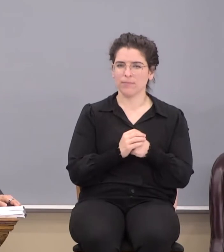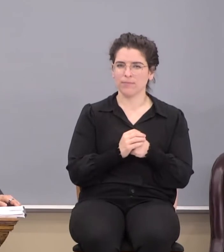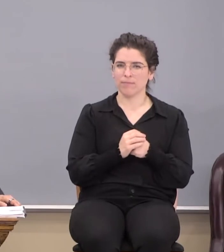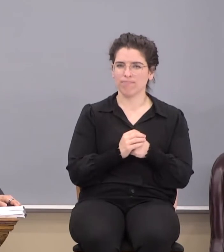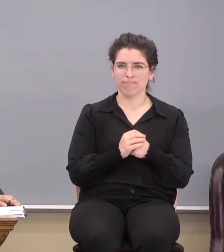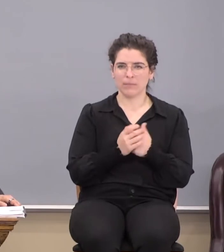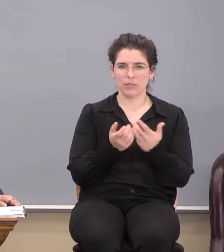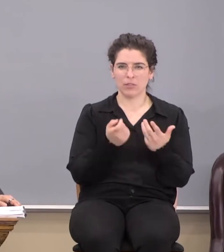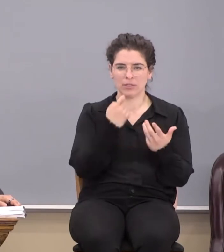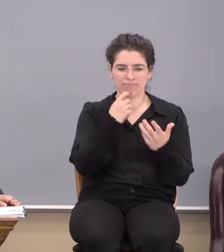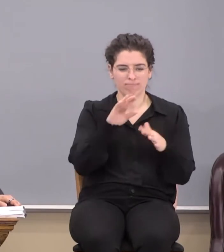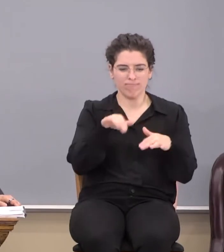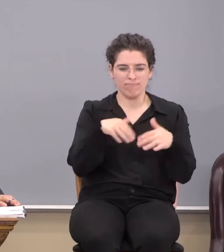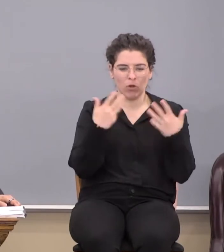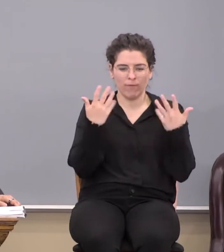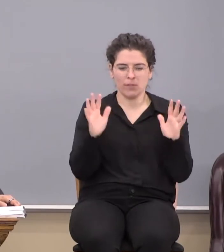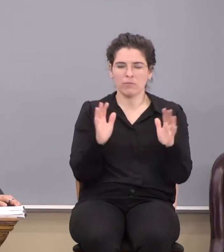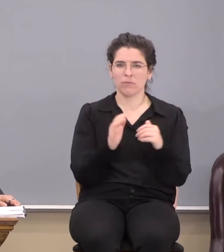He says it's all done.